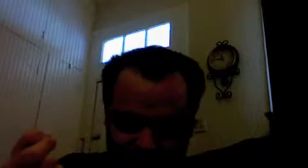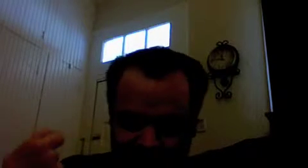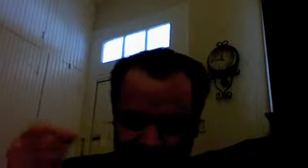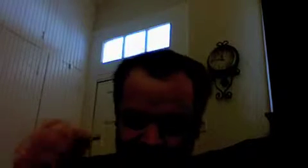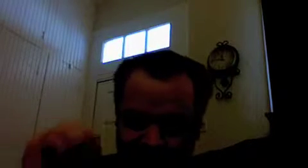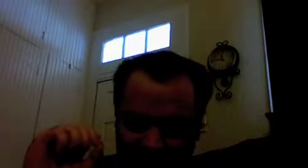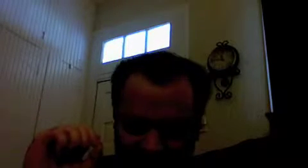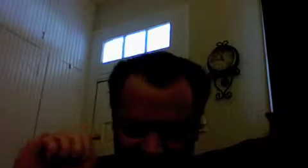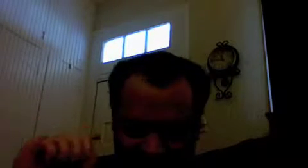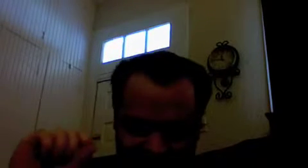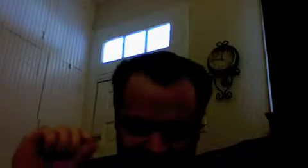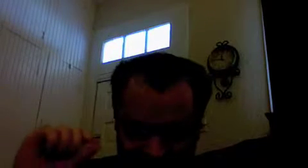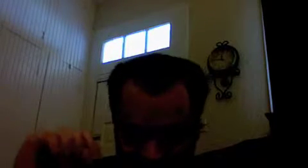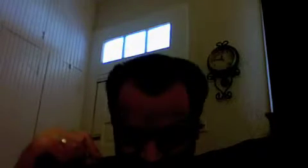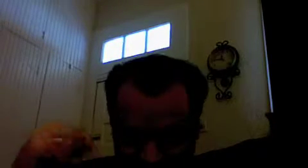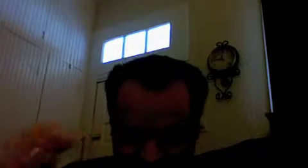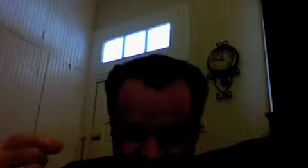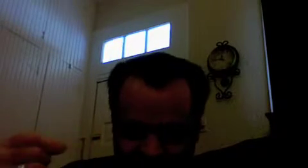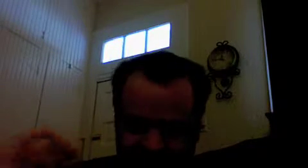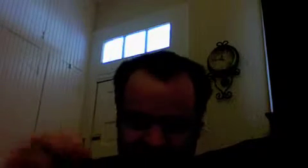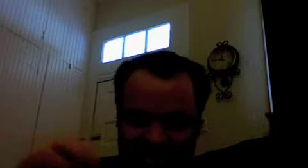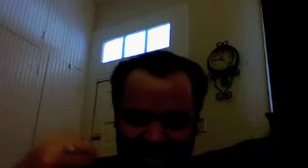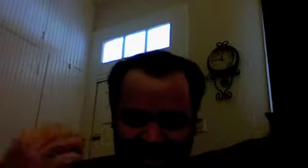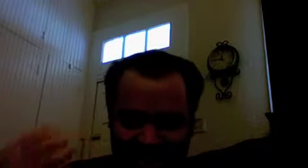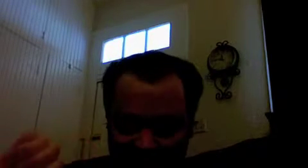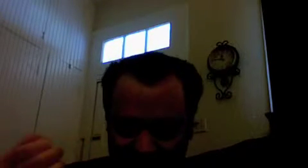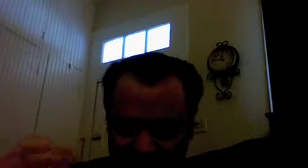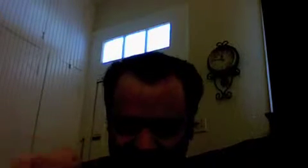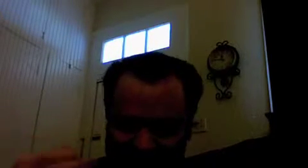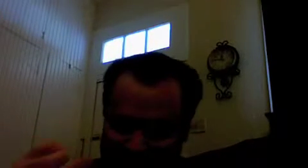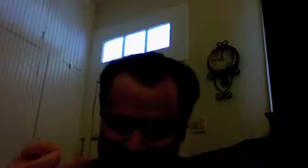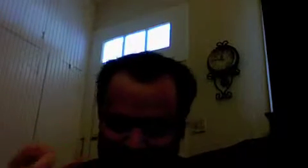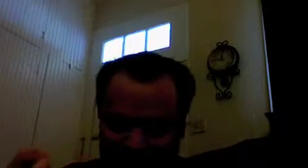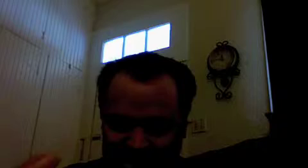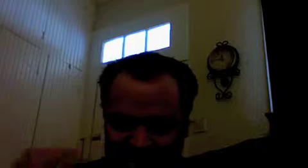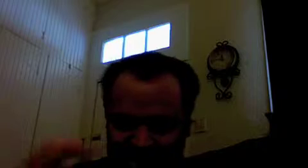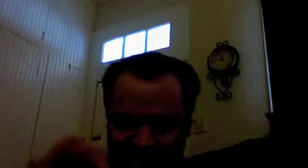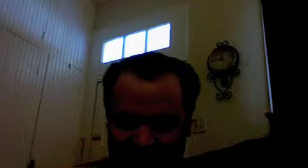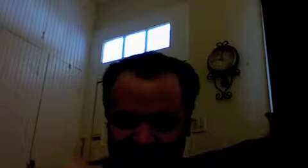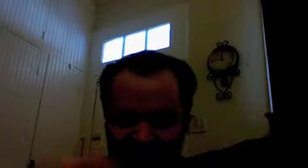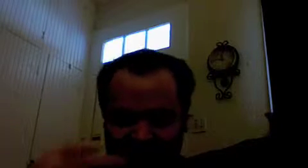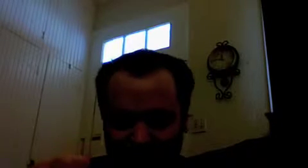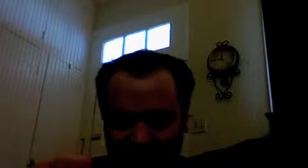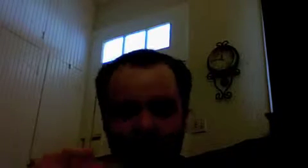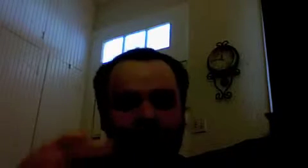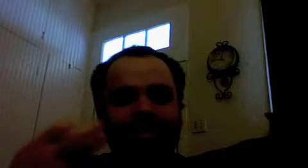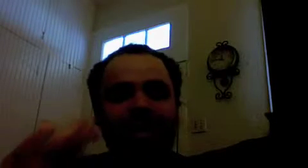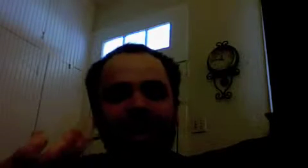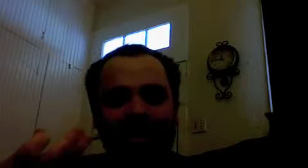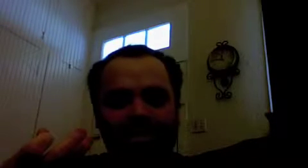if it lacks the seriousness the suffering the patience and the labor of the negative